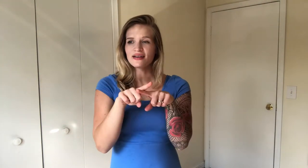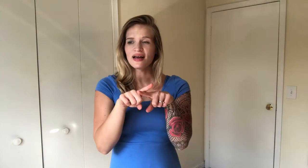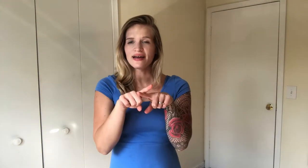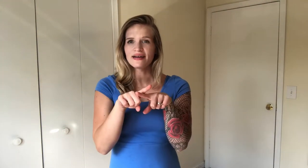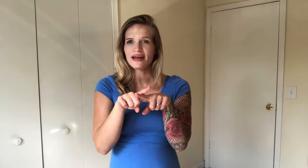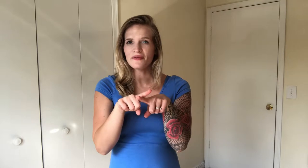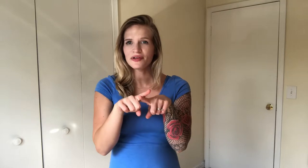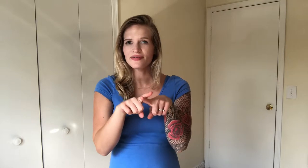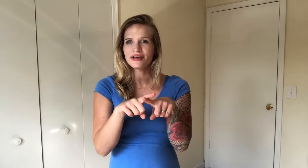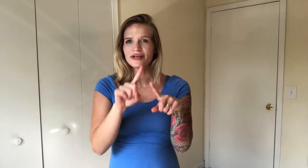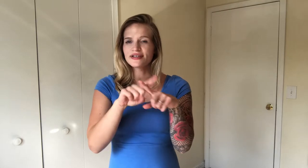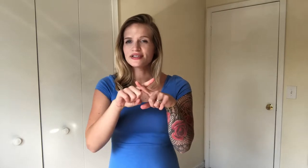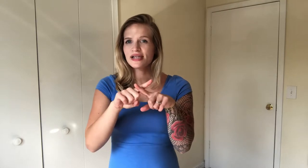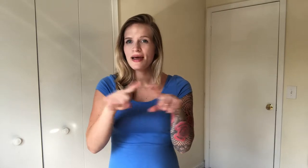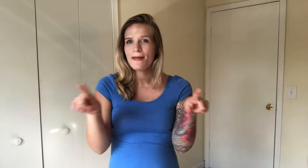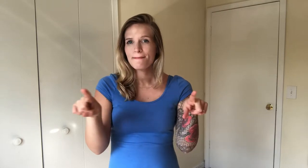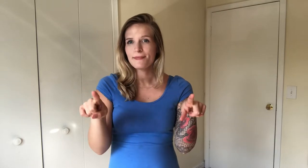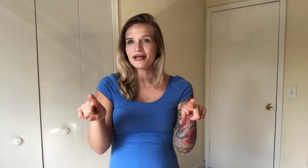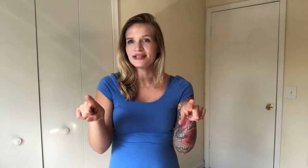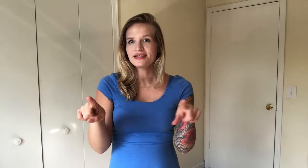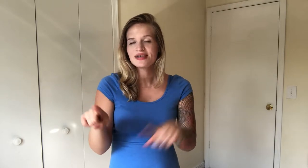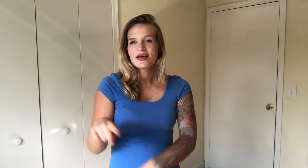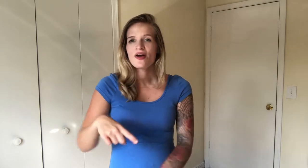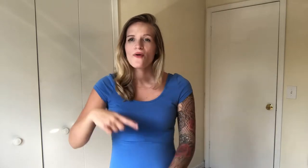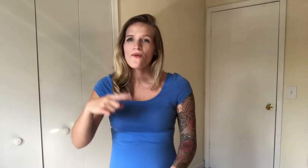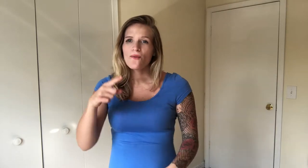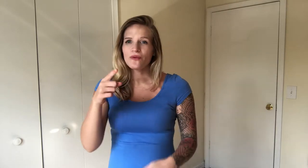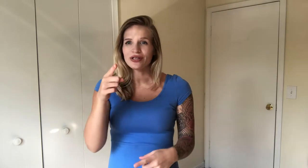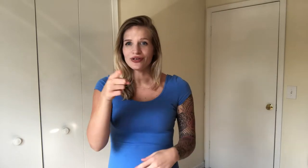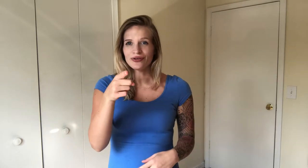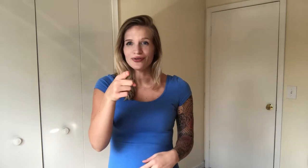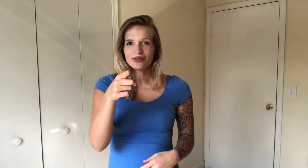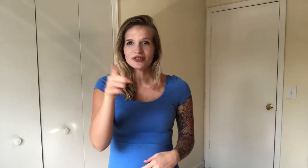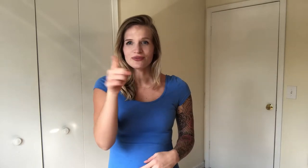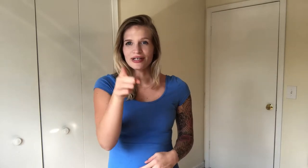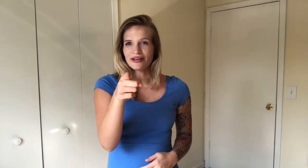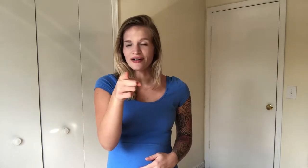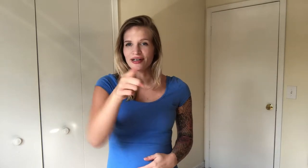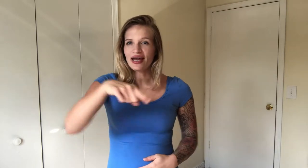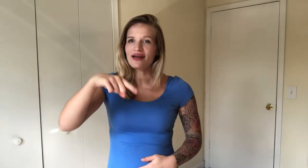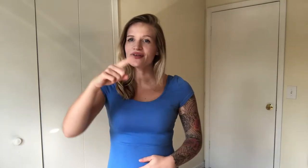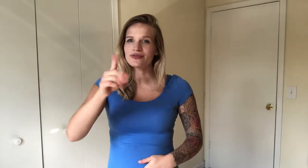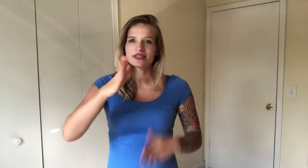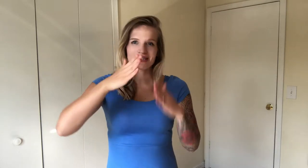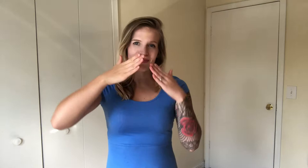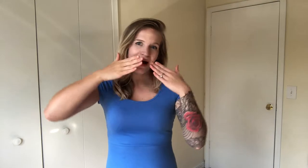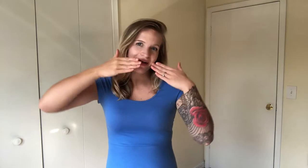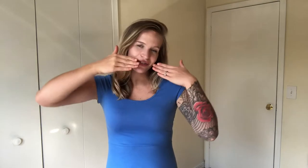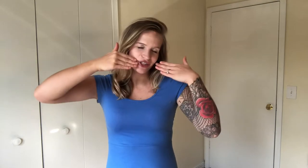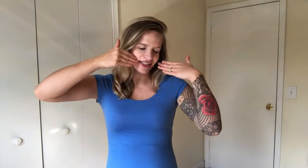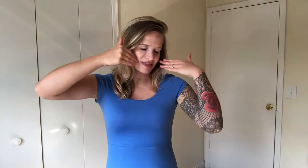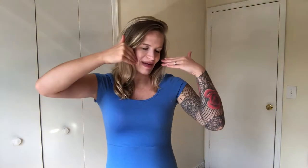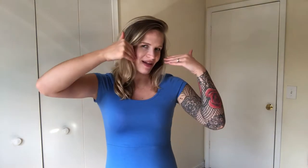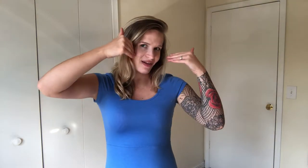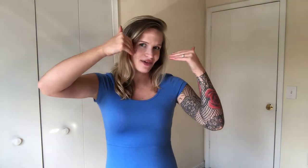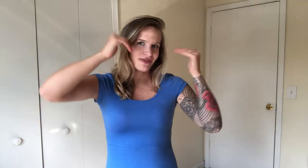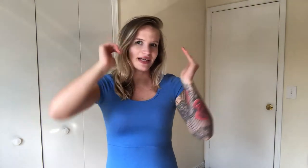line again with your fingers. But. When you. So point at her again. You smile. Draw a smile on your face.